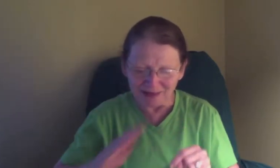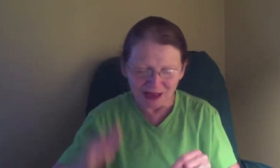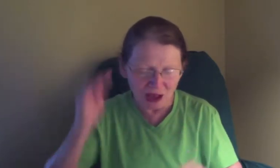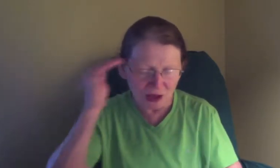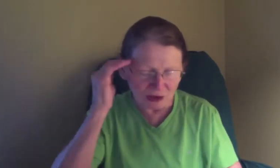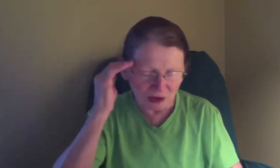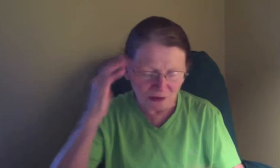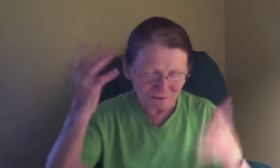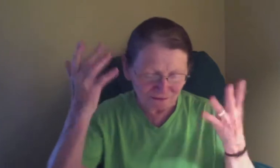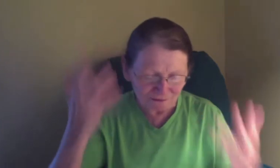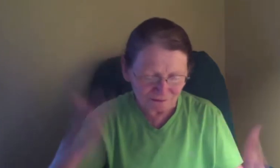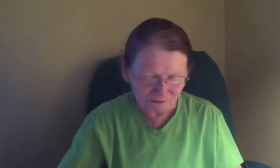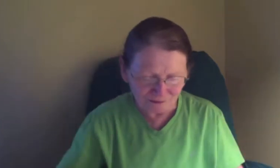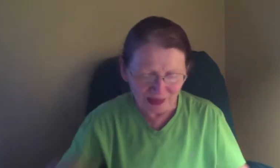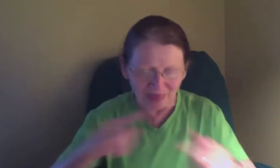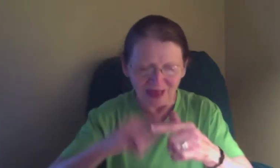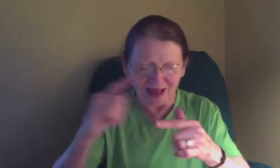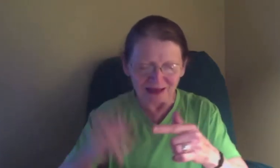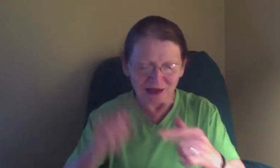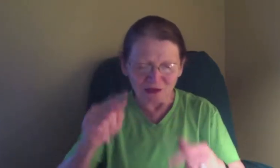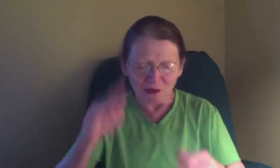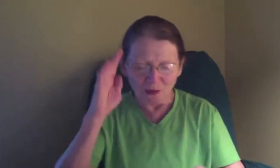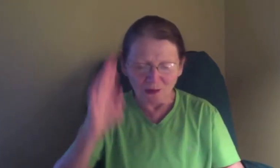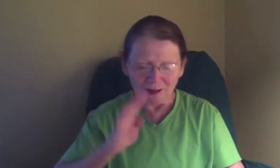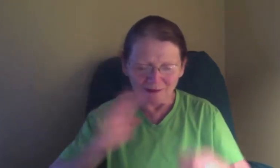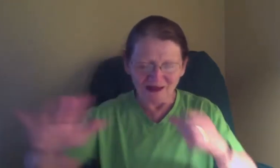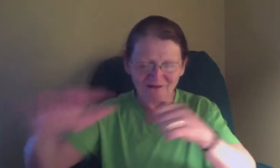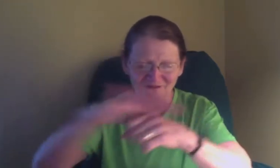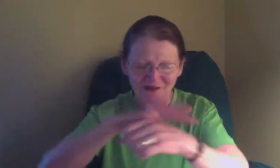was